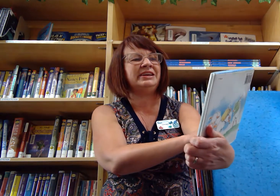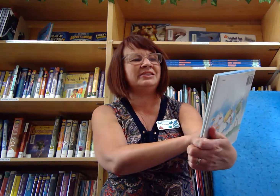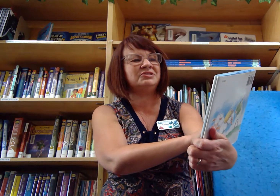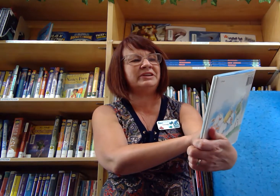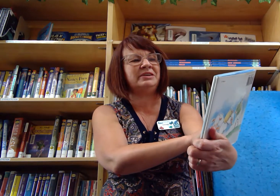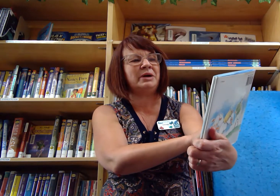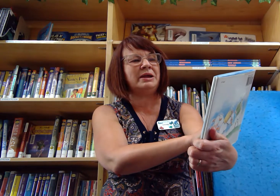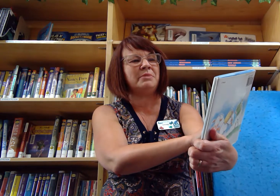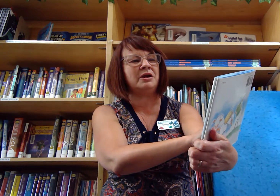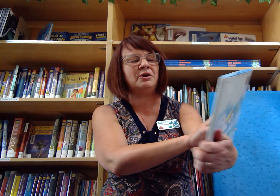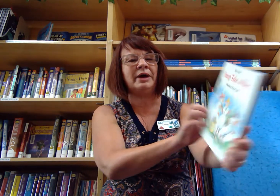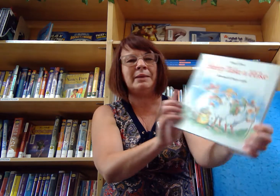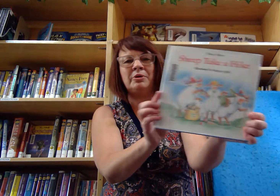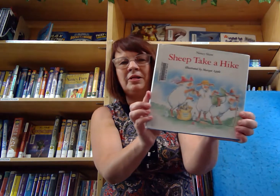illustrated by Margot Apple.